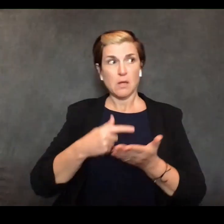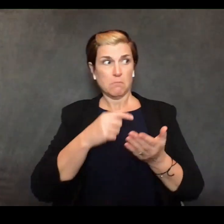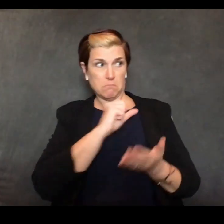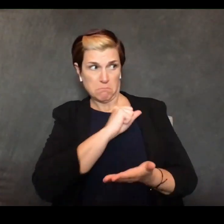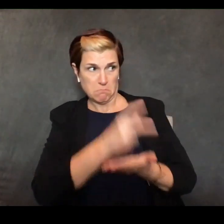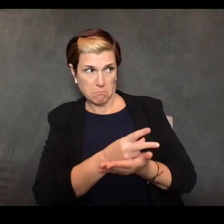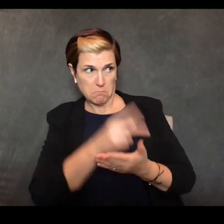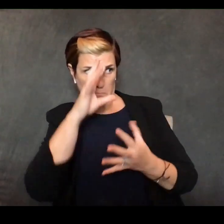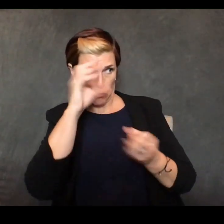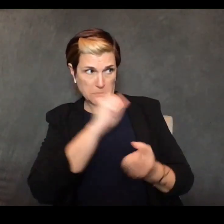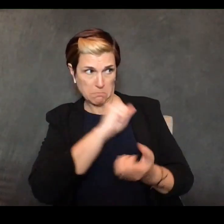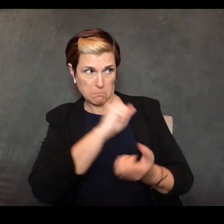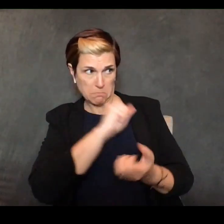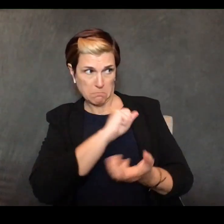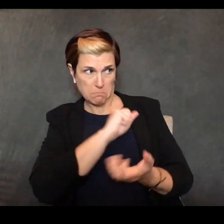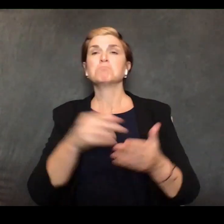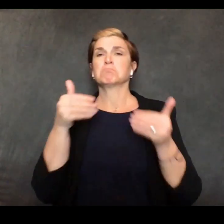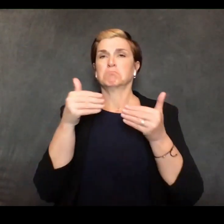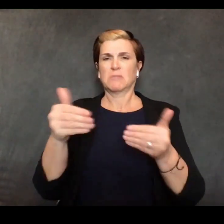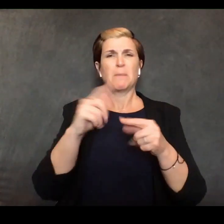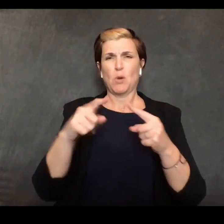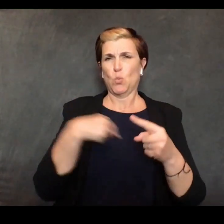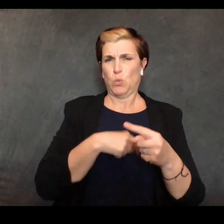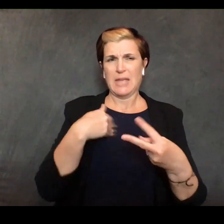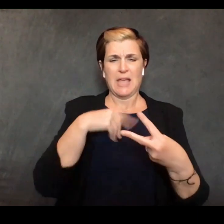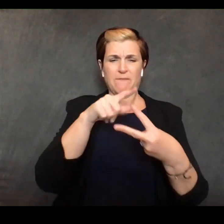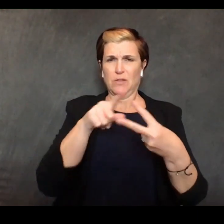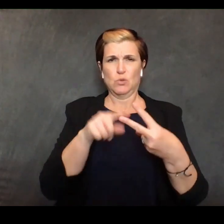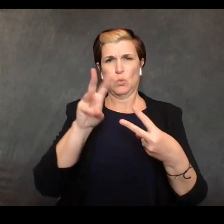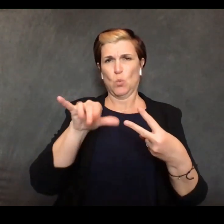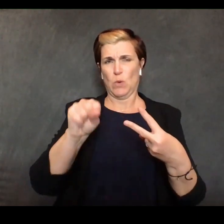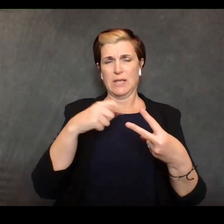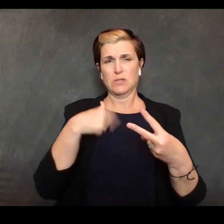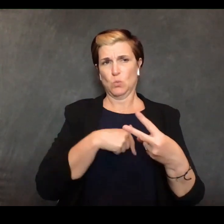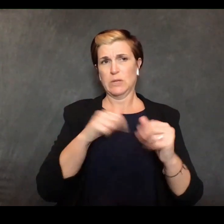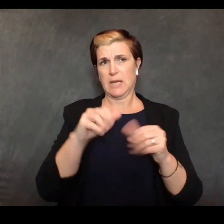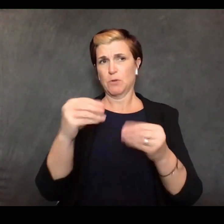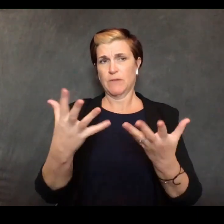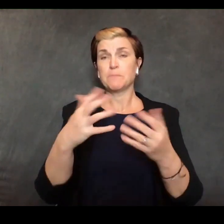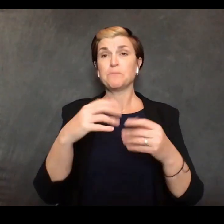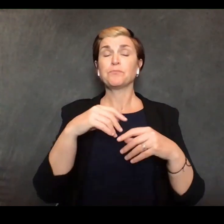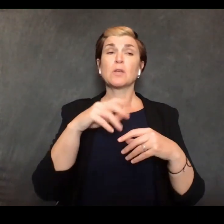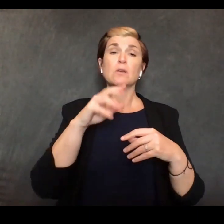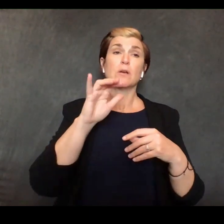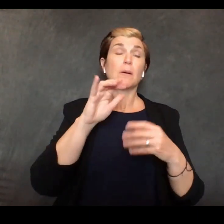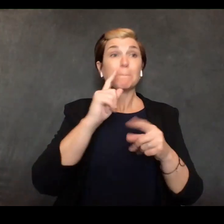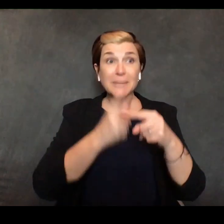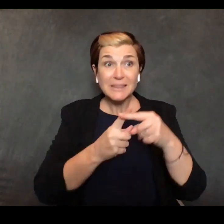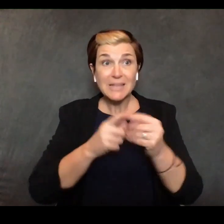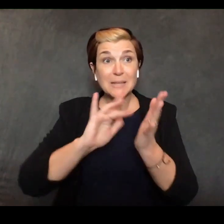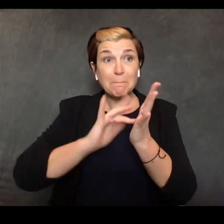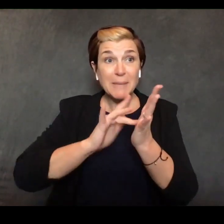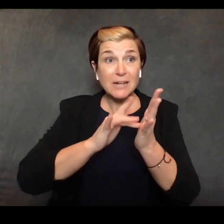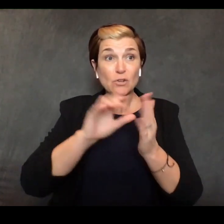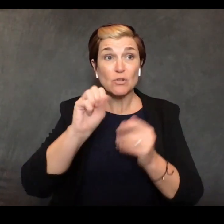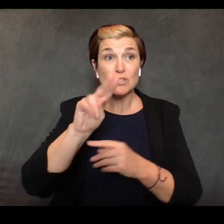that dod can provide in addition to many medical supplies to augment our national reserves and the president has tasked us to